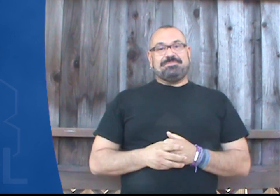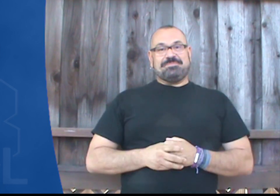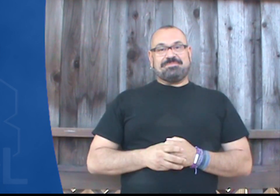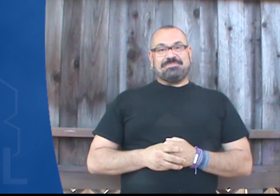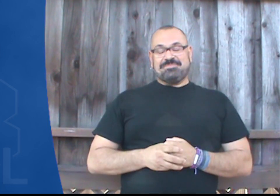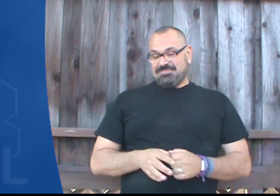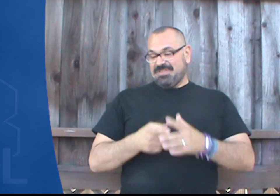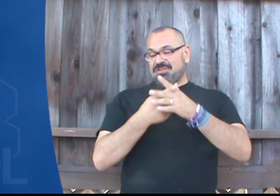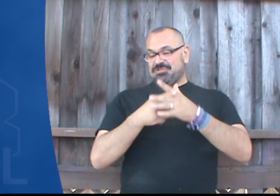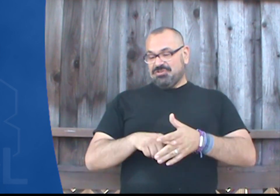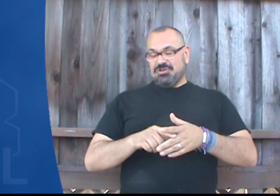start,